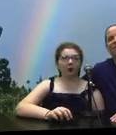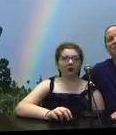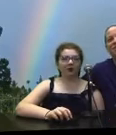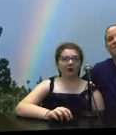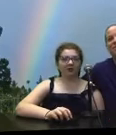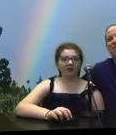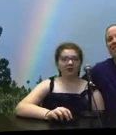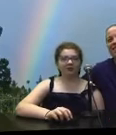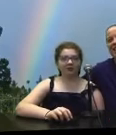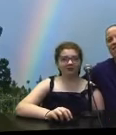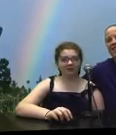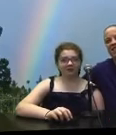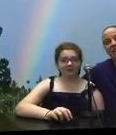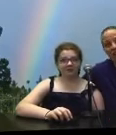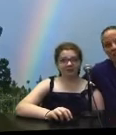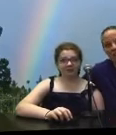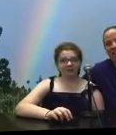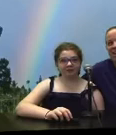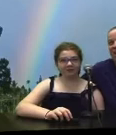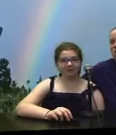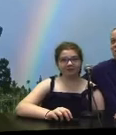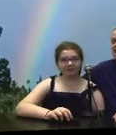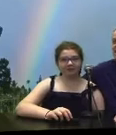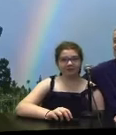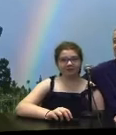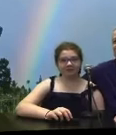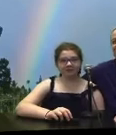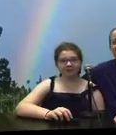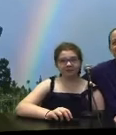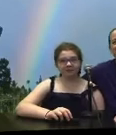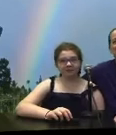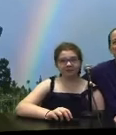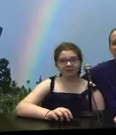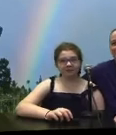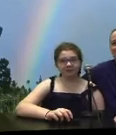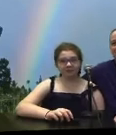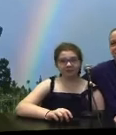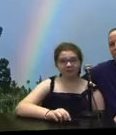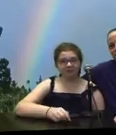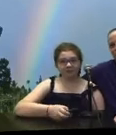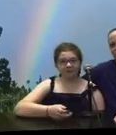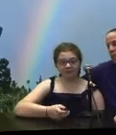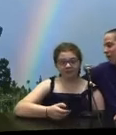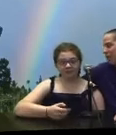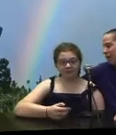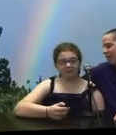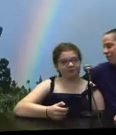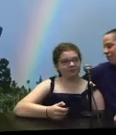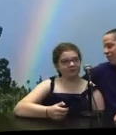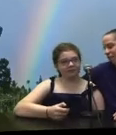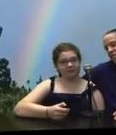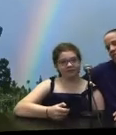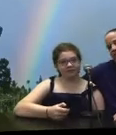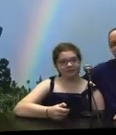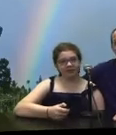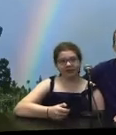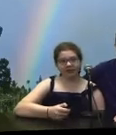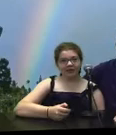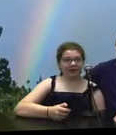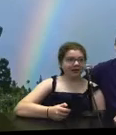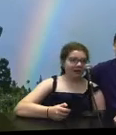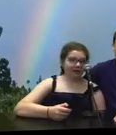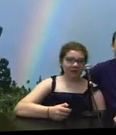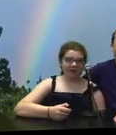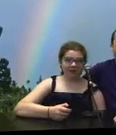more than 10 feet tall and weighed almost 900 pounds as much as the polar bear i'll get it right eventually